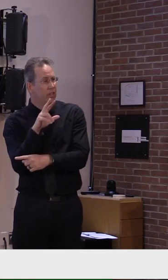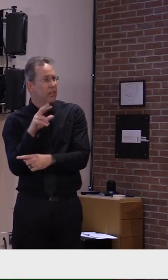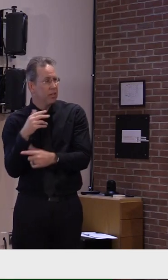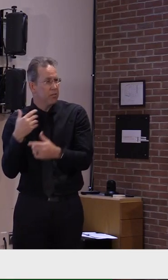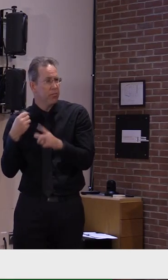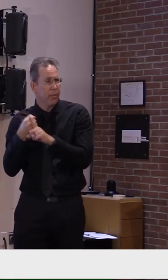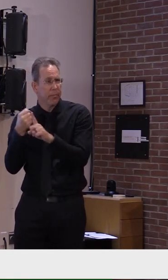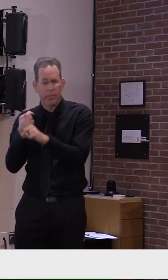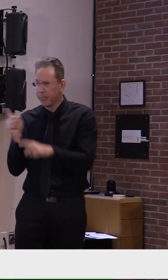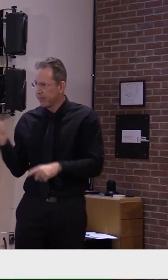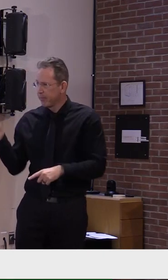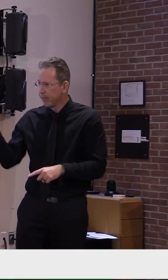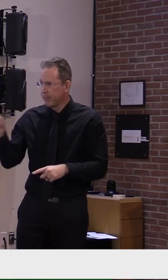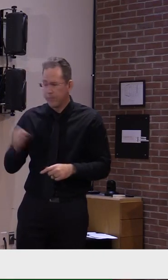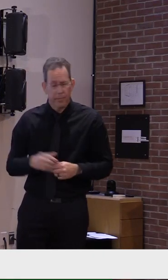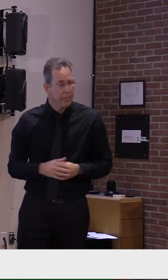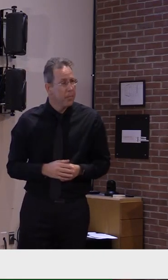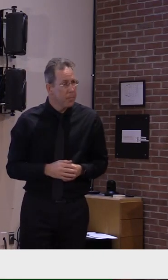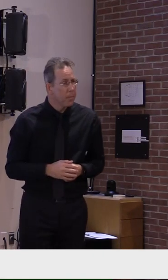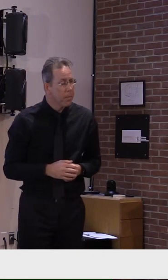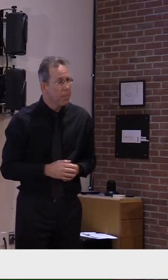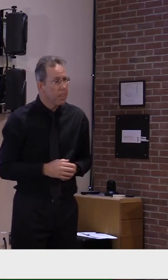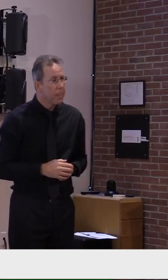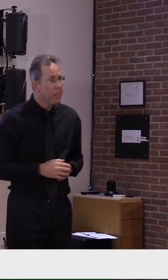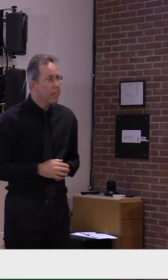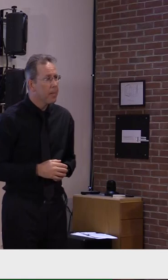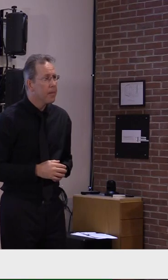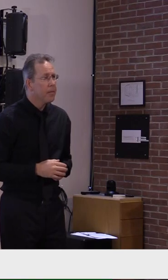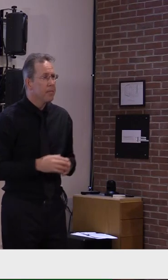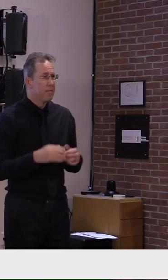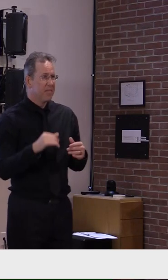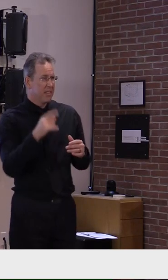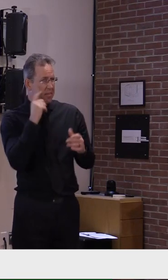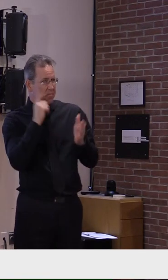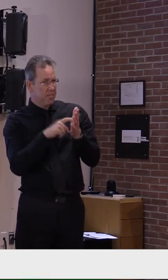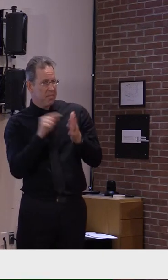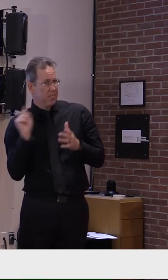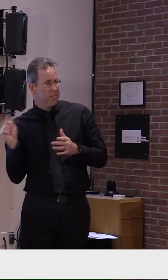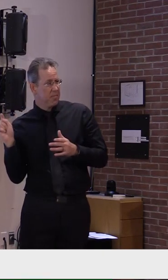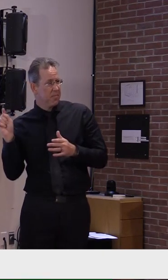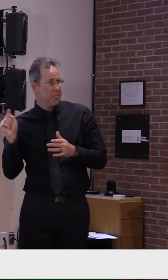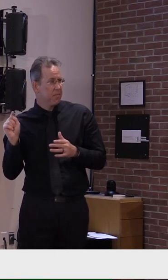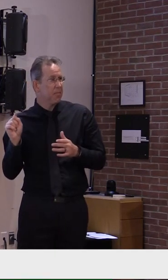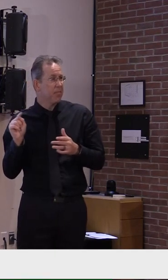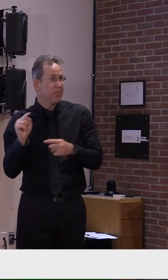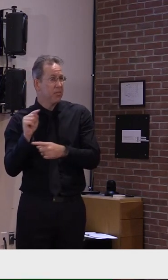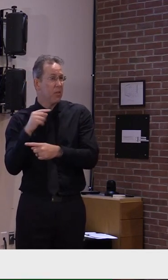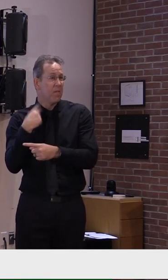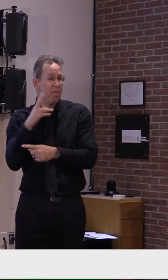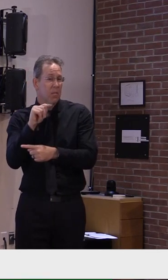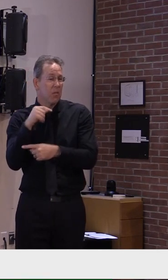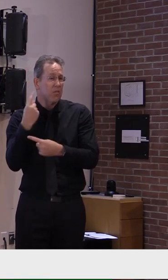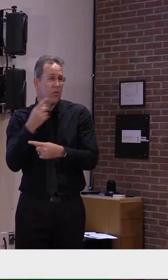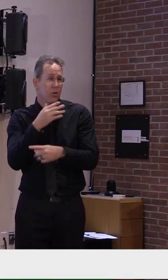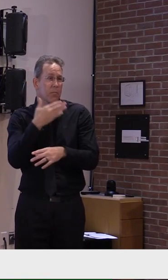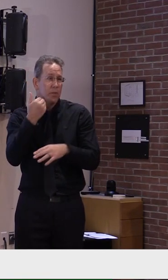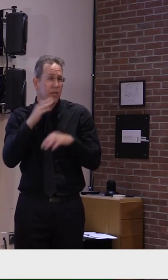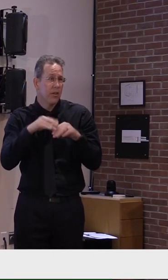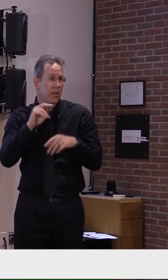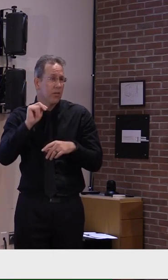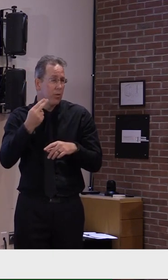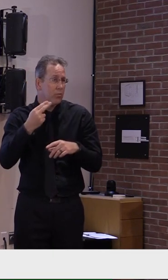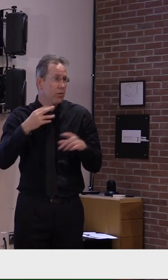again, you'll see the number here in Vermont, but we are trending much more favorably to northern New England. And again, with higher ed,